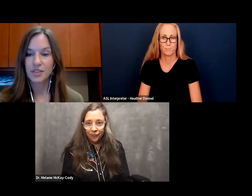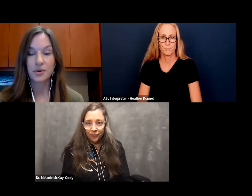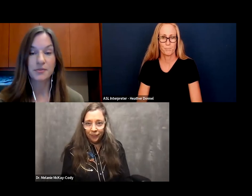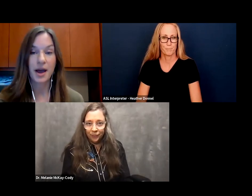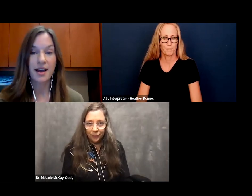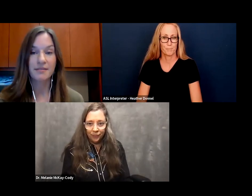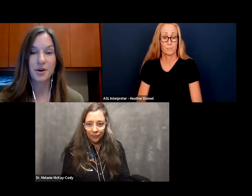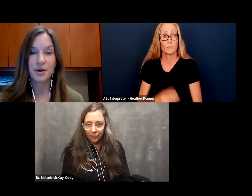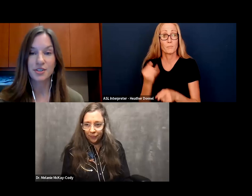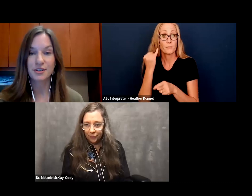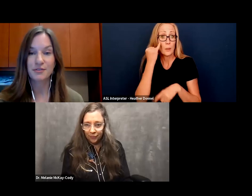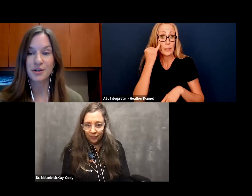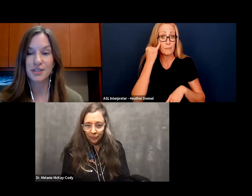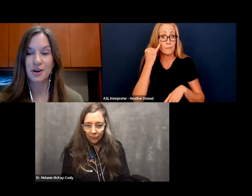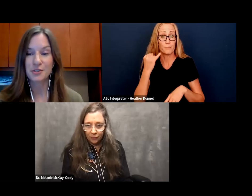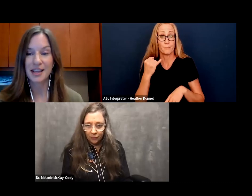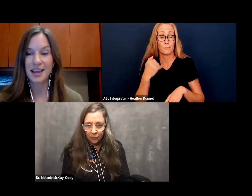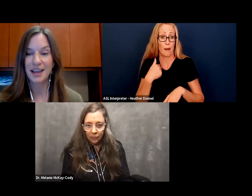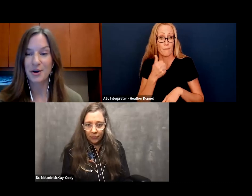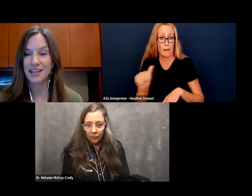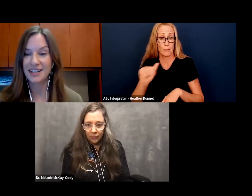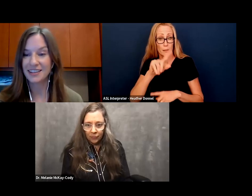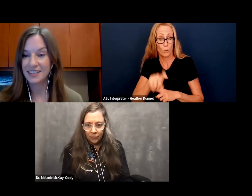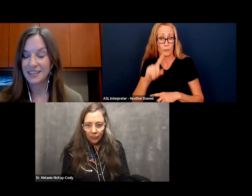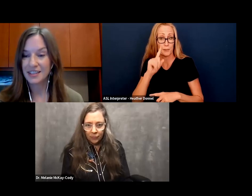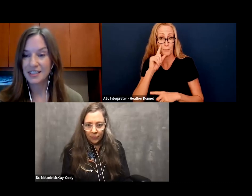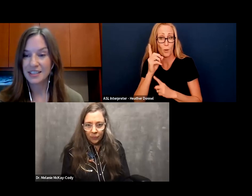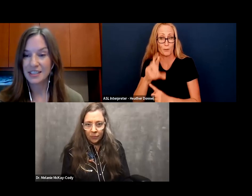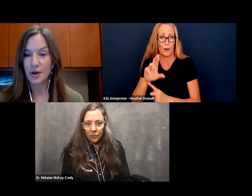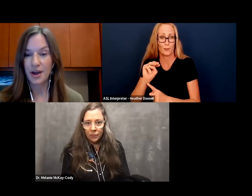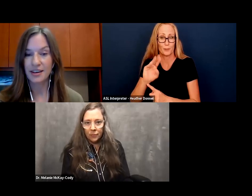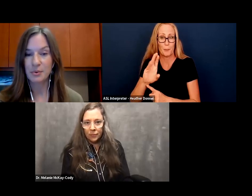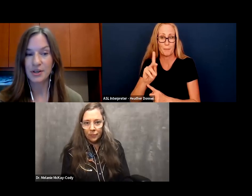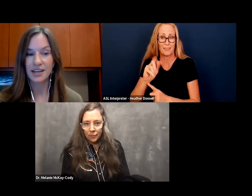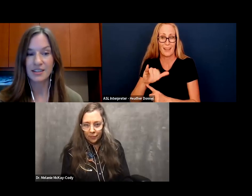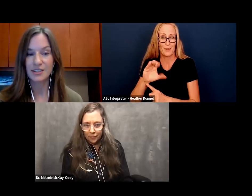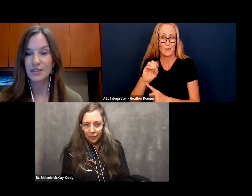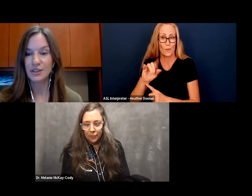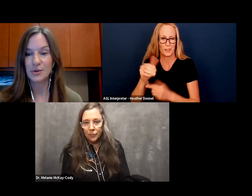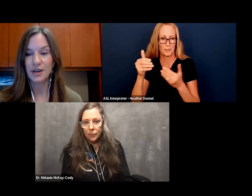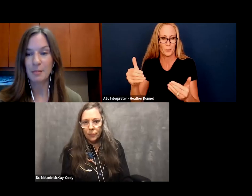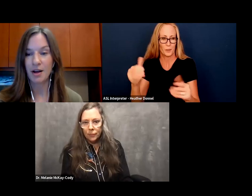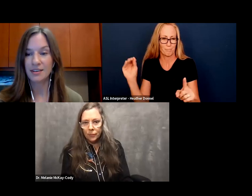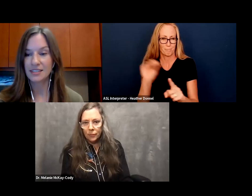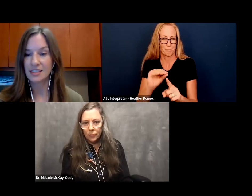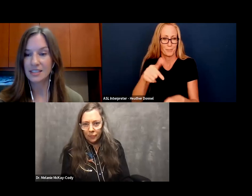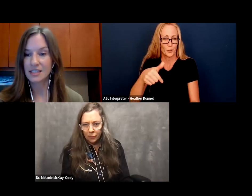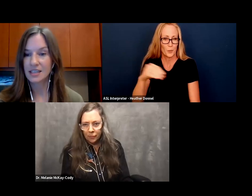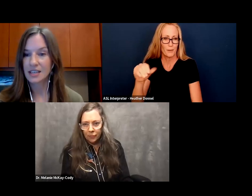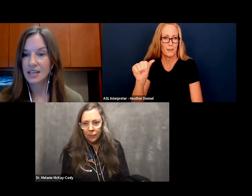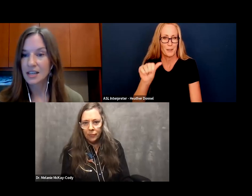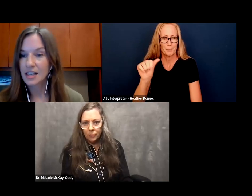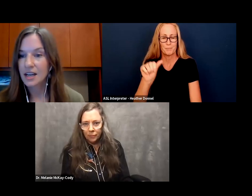So if you have a question for Dr. McKay Cody, go ahead and put it into the Q&A box.